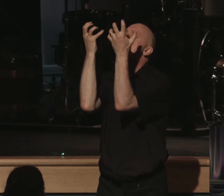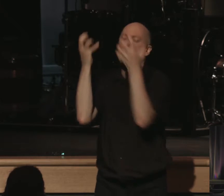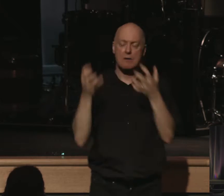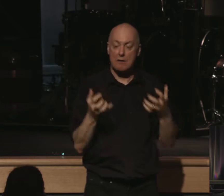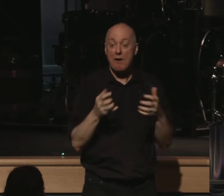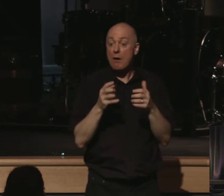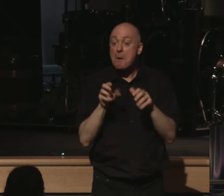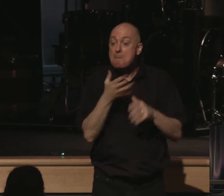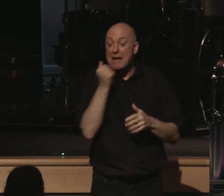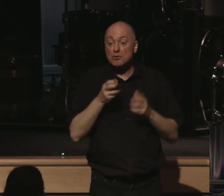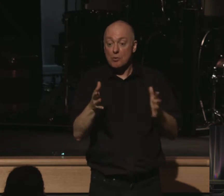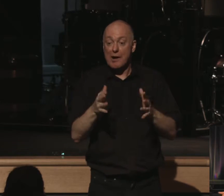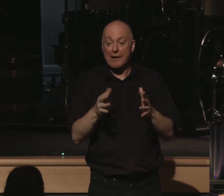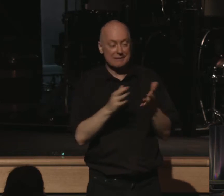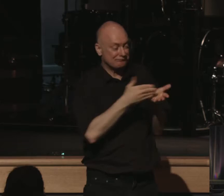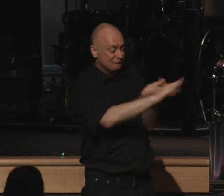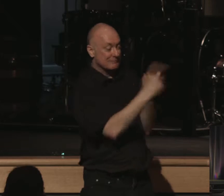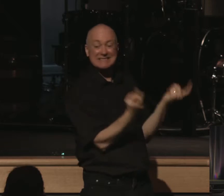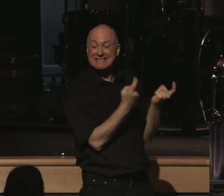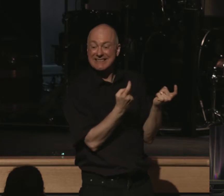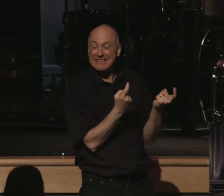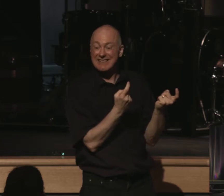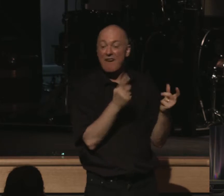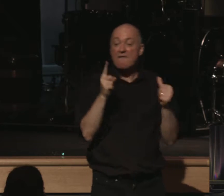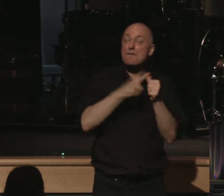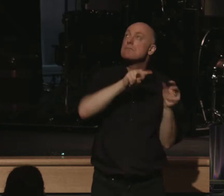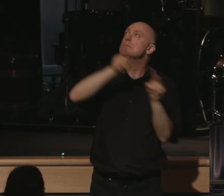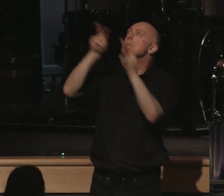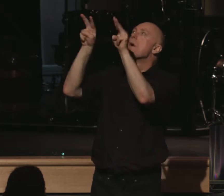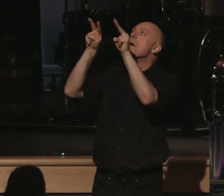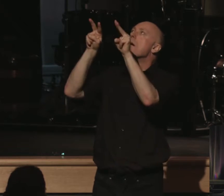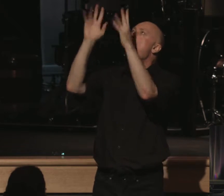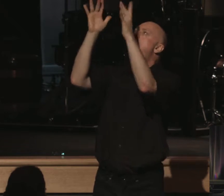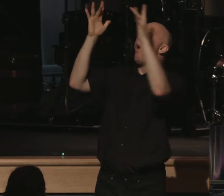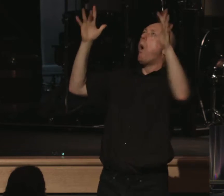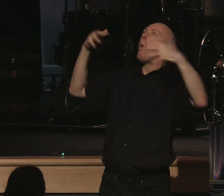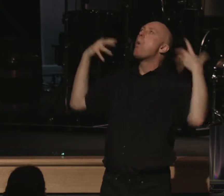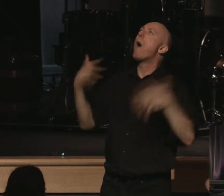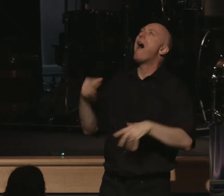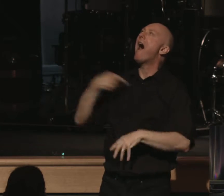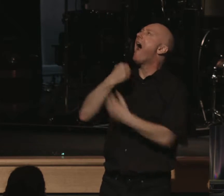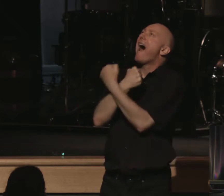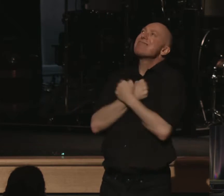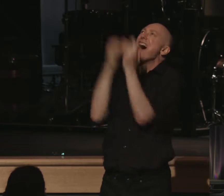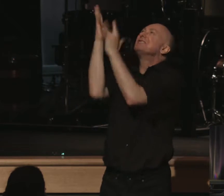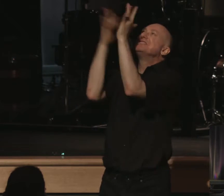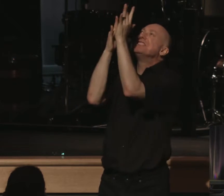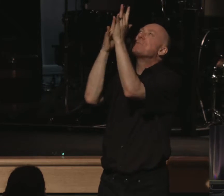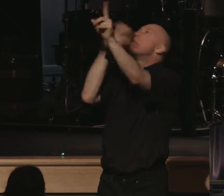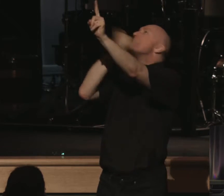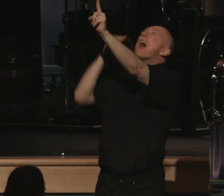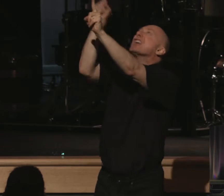turn from sin is to turn to a radiant Christ to say, wow, I love, Jesus is better.